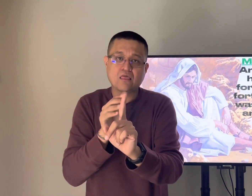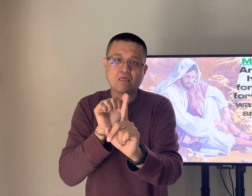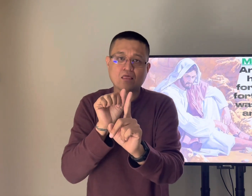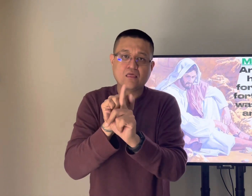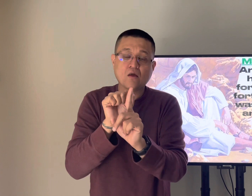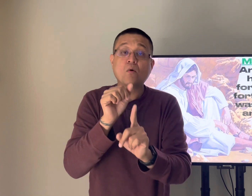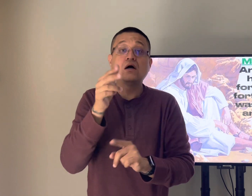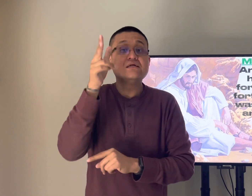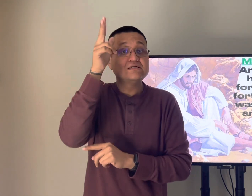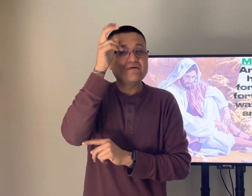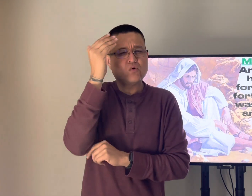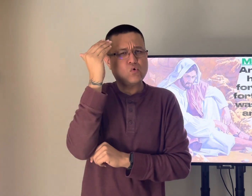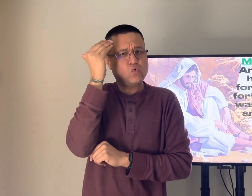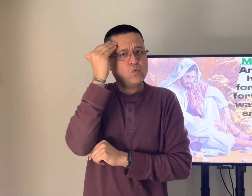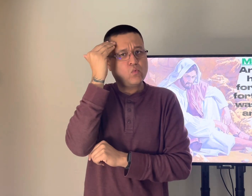i'm trying to persuade him and trick him